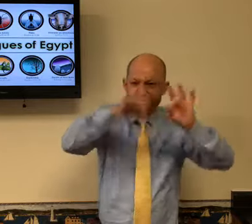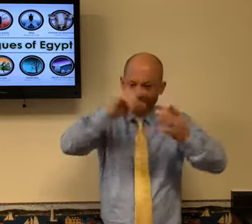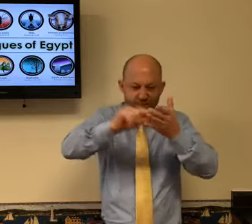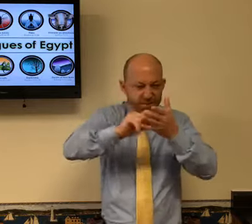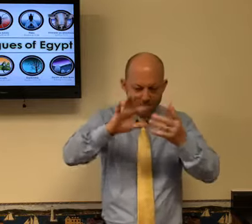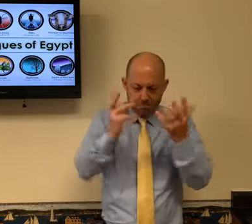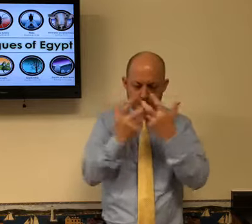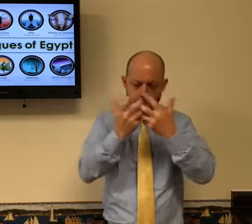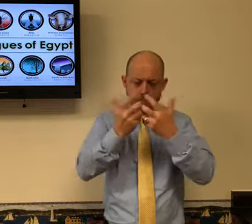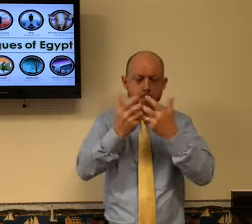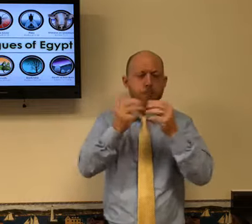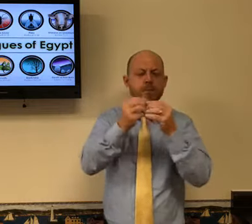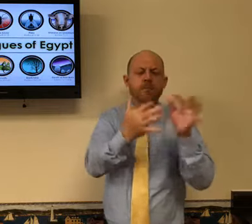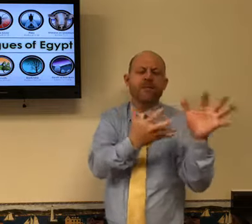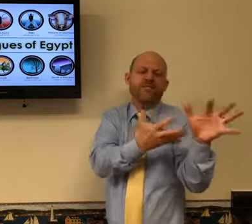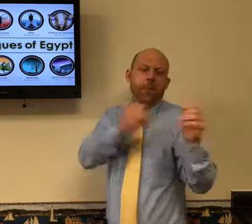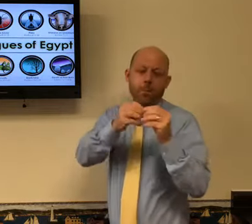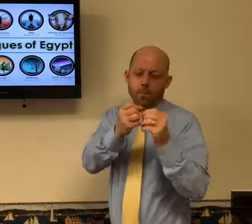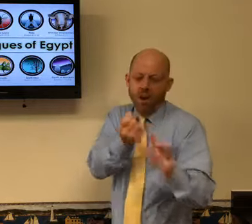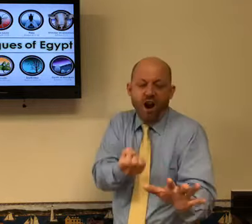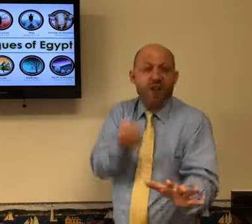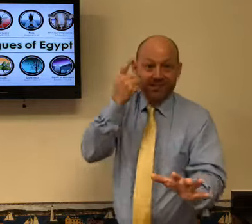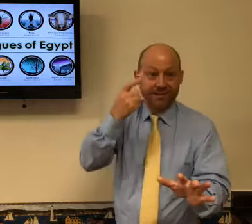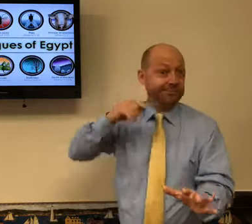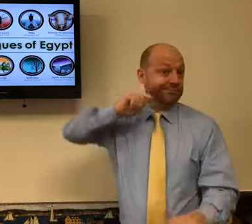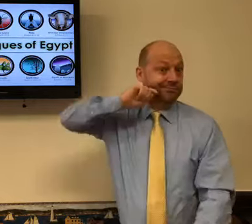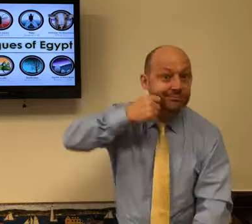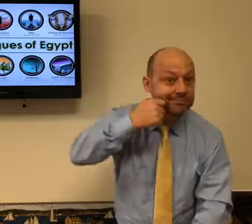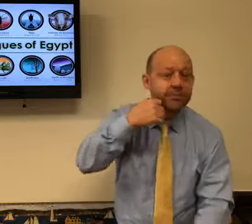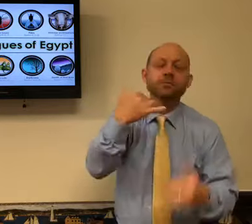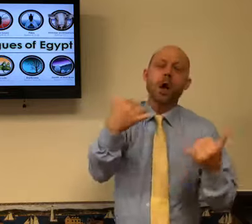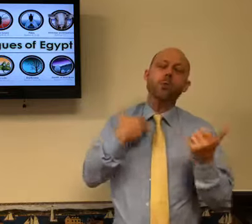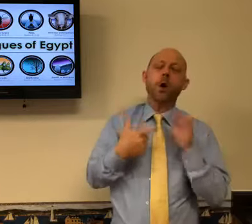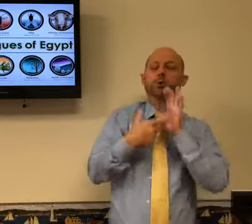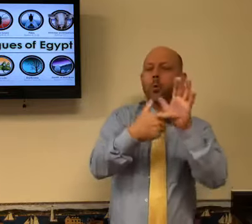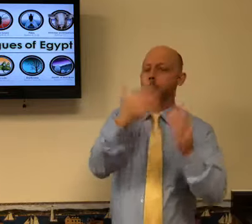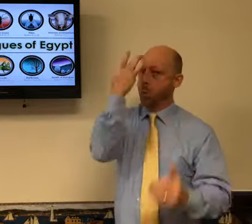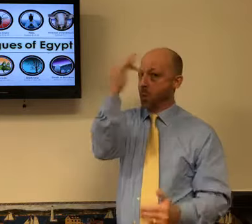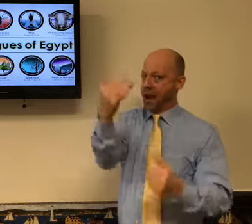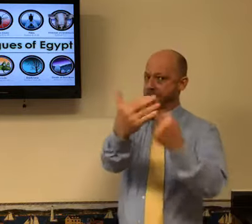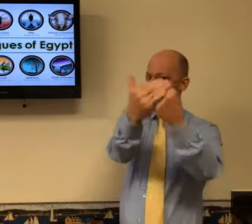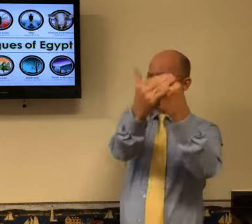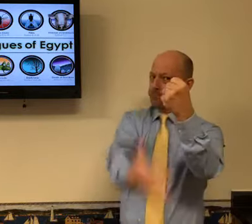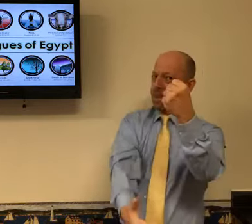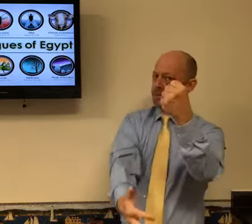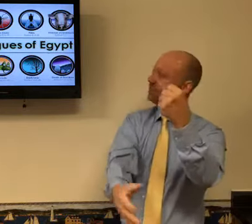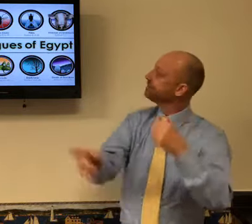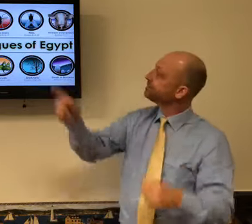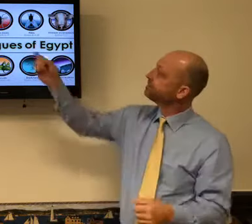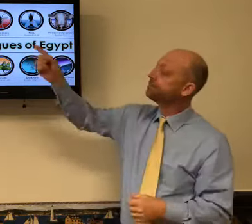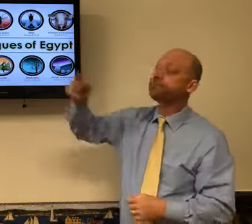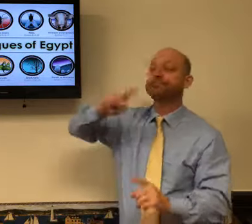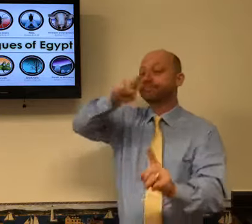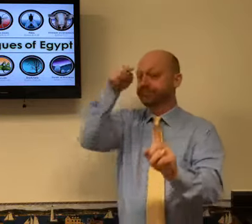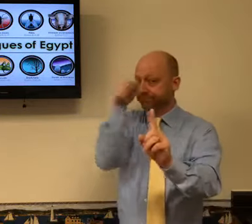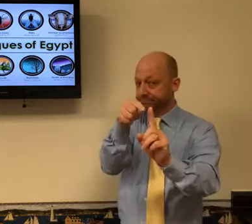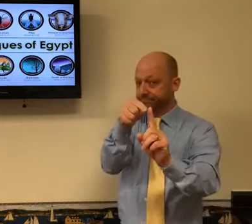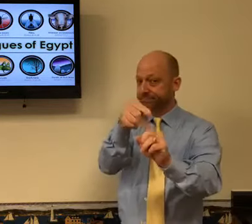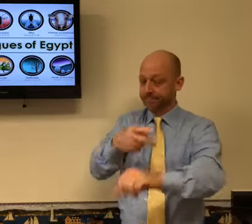all the different truths and you're putting it all together and helping you to understand. So I'm going to show you why blood.